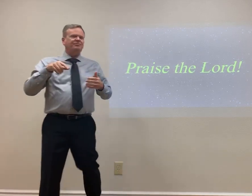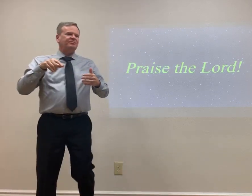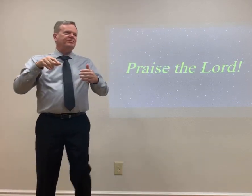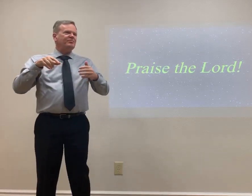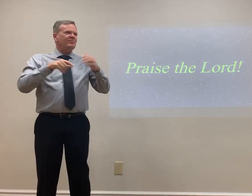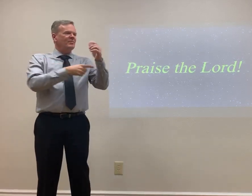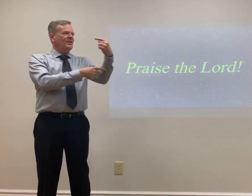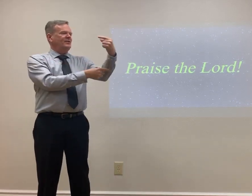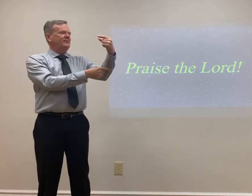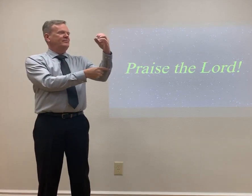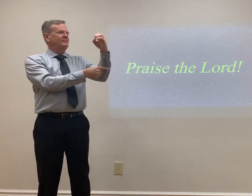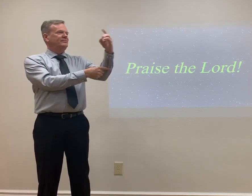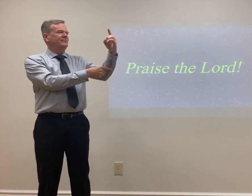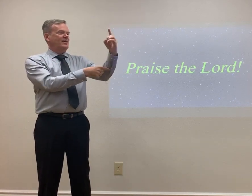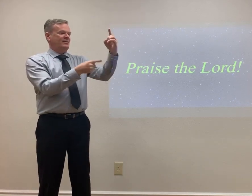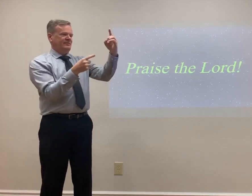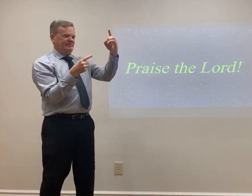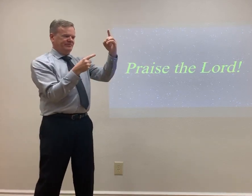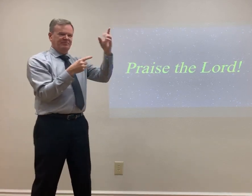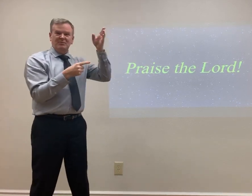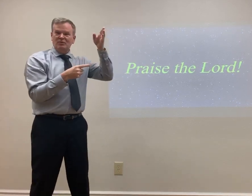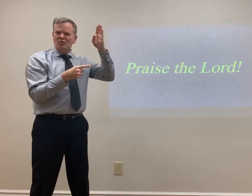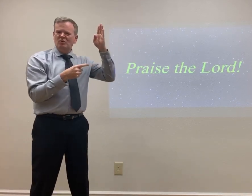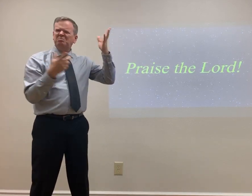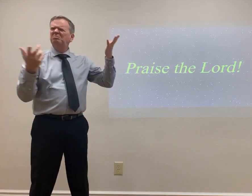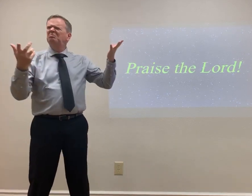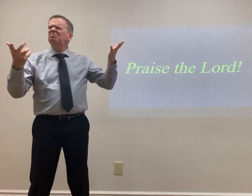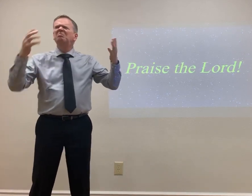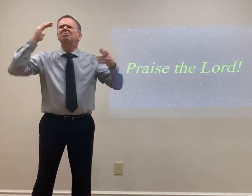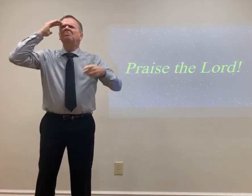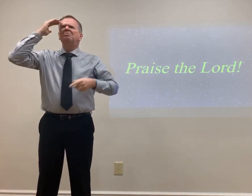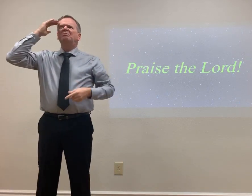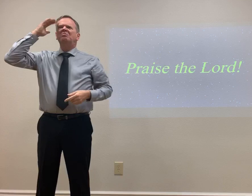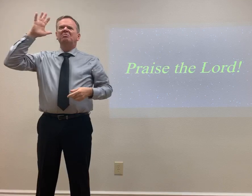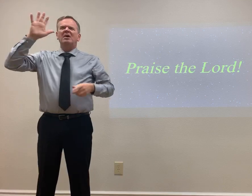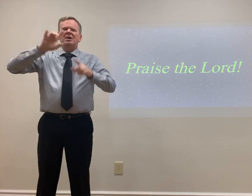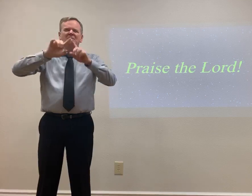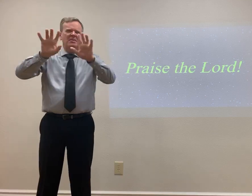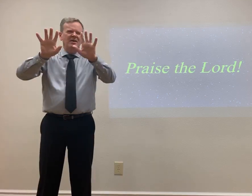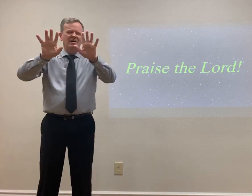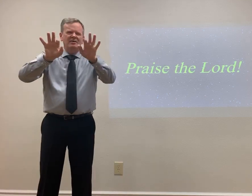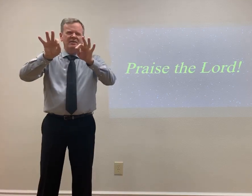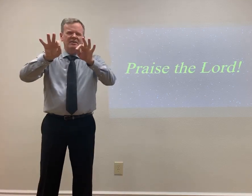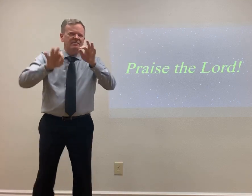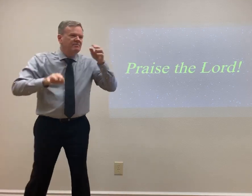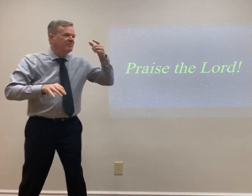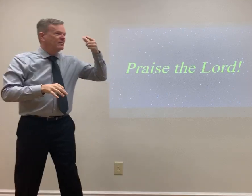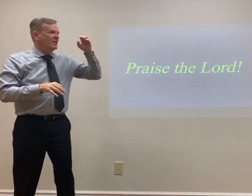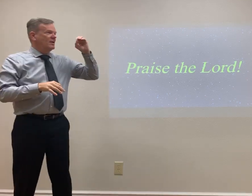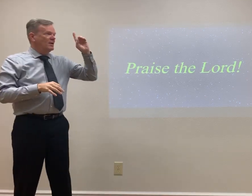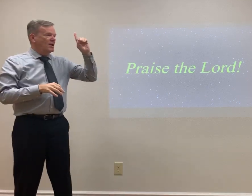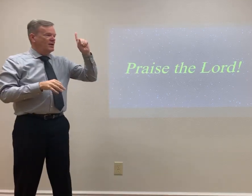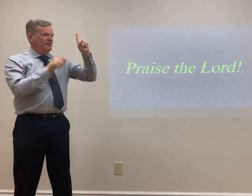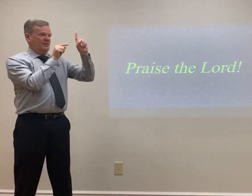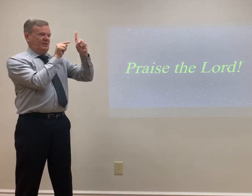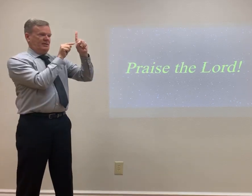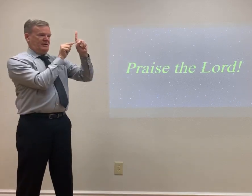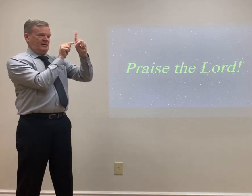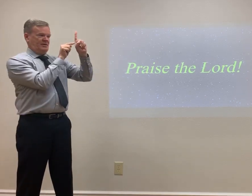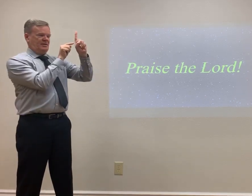we see, we know God, we have concepts of God, we have an idea of God, but when we look